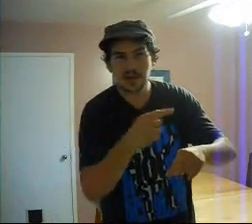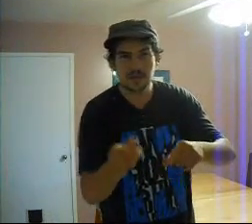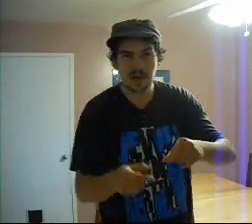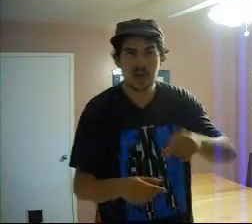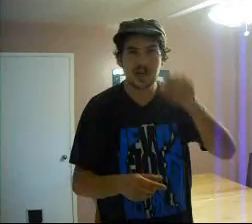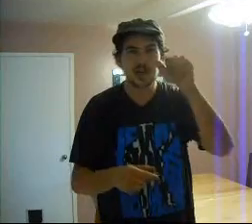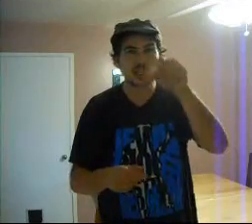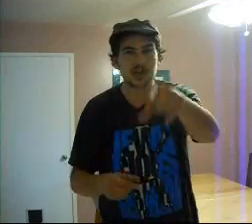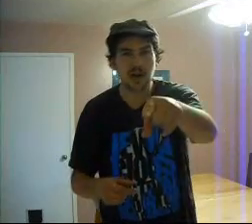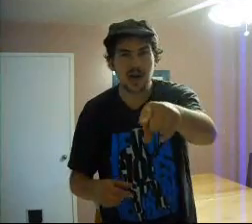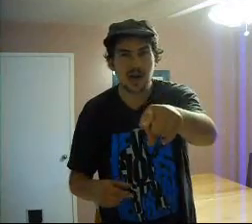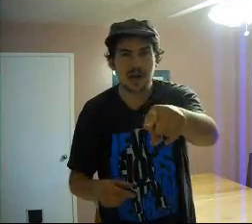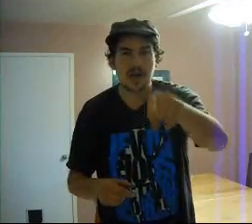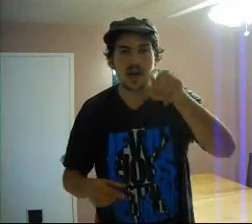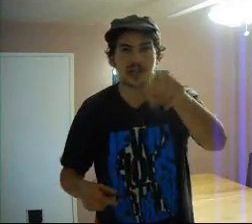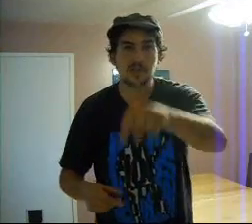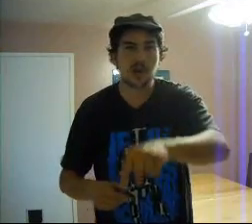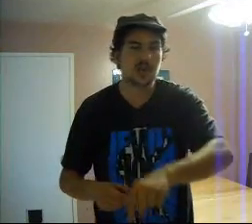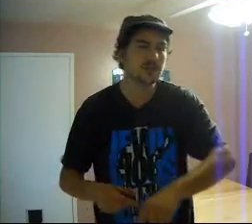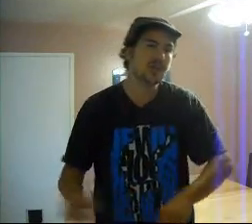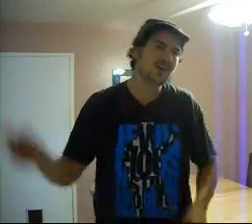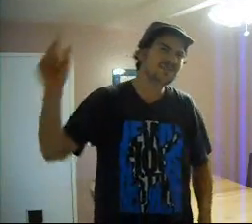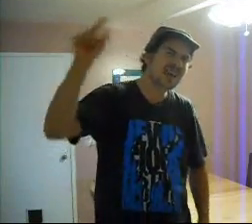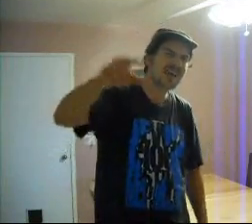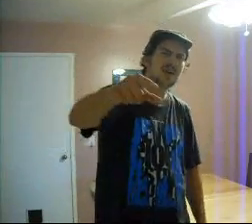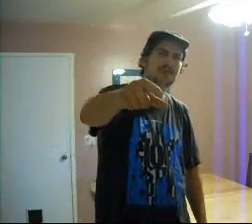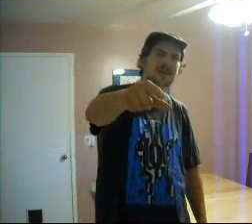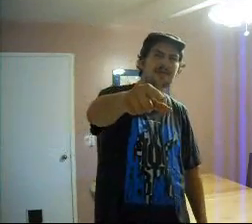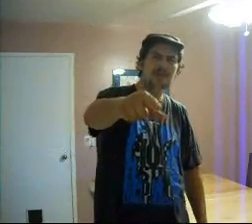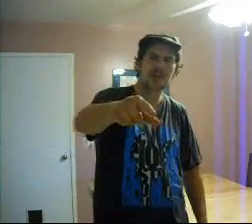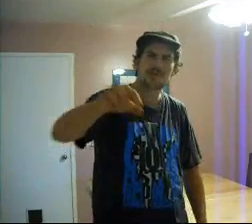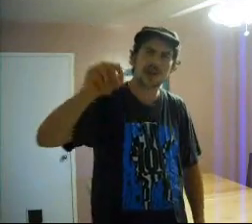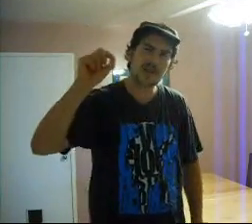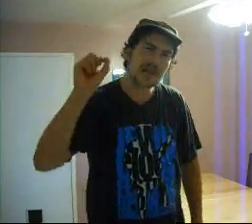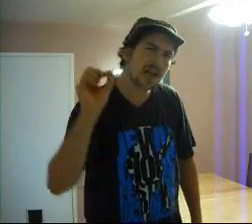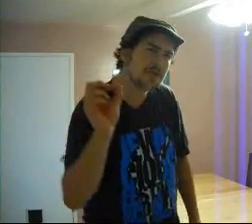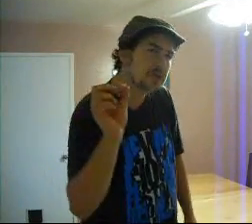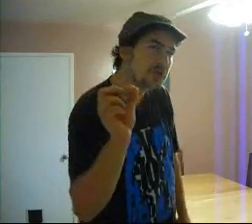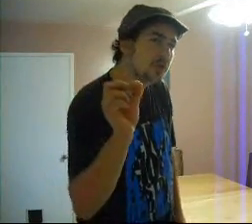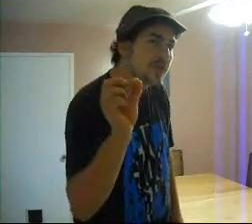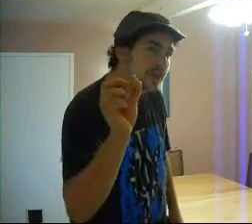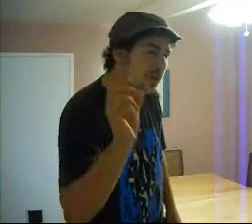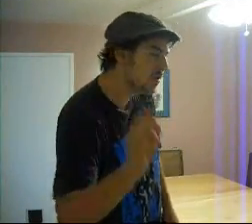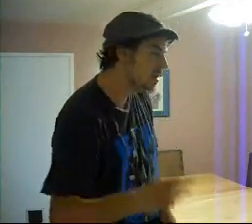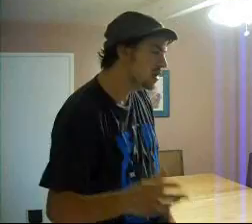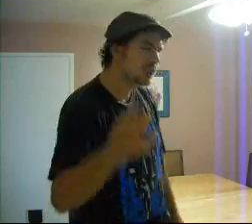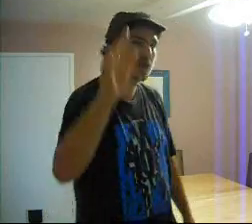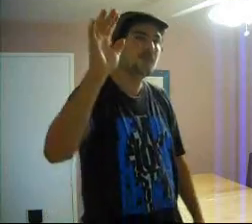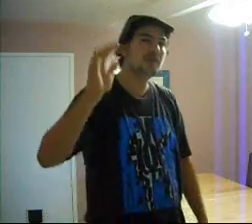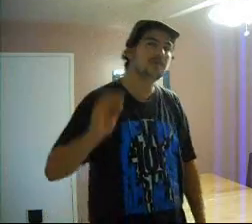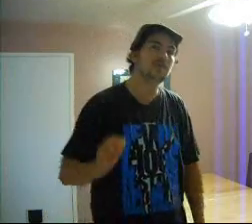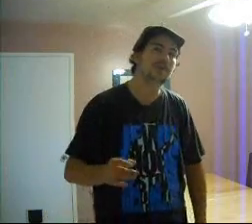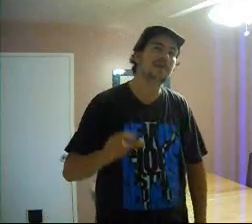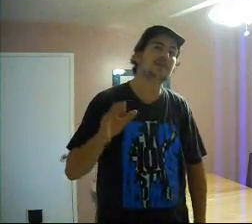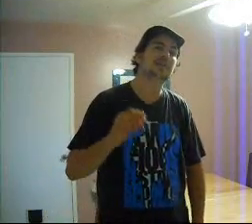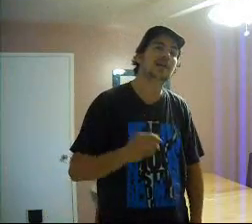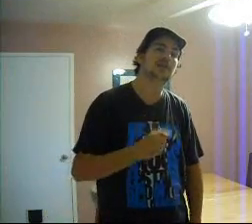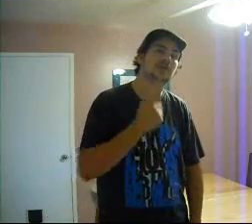shomar. Shomar. And shomon asrei. And while I'm taking off my till. And if I'm in an extra jovial mood. Maybe I'll say ashray.